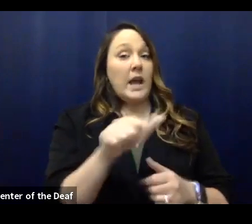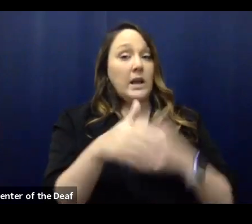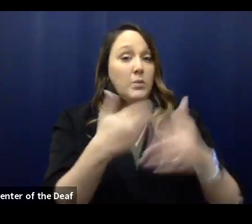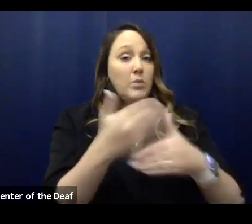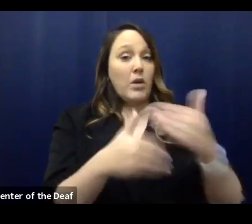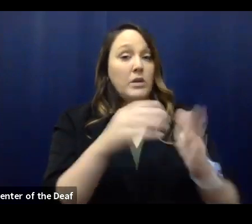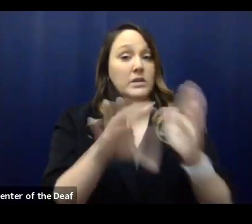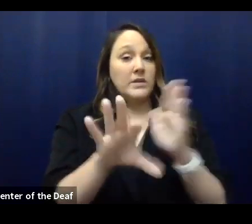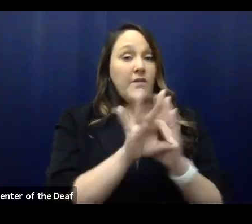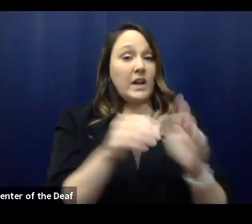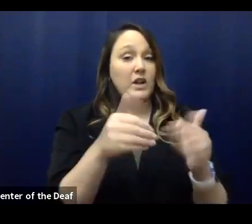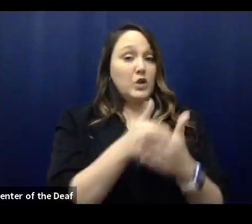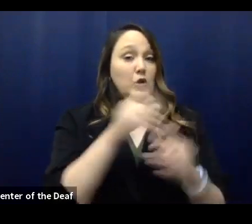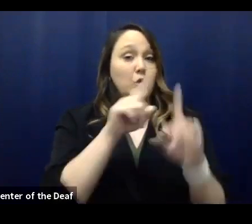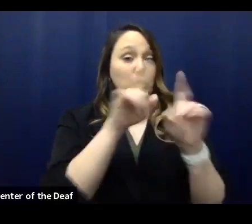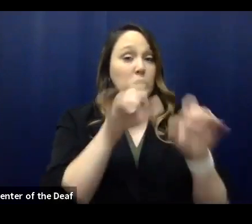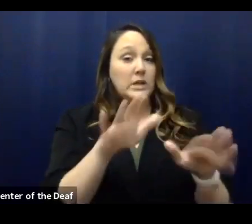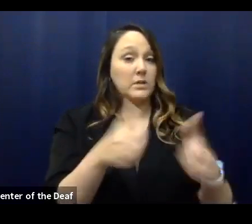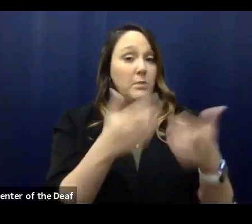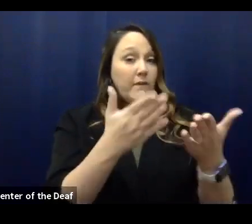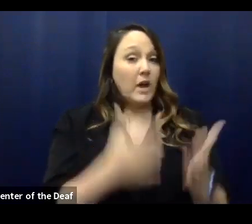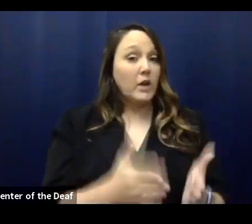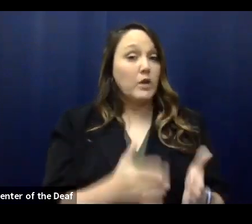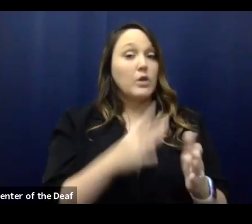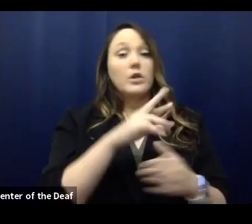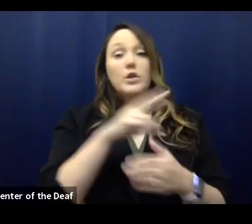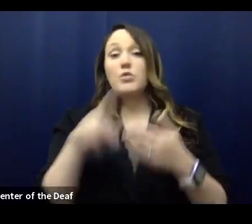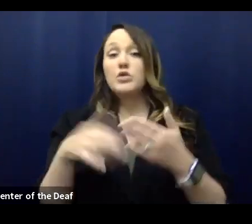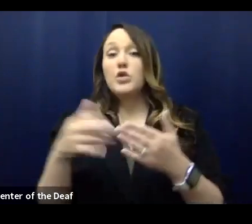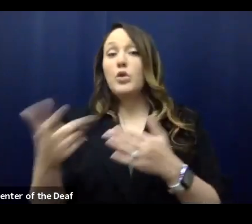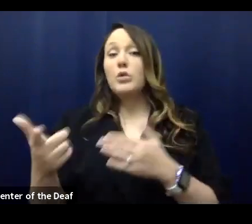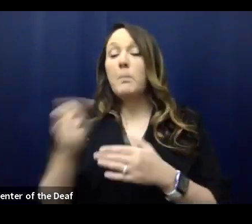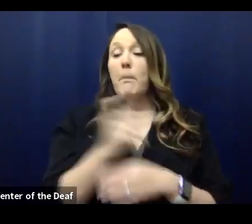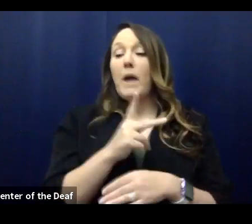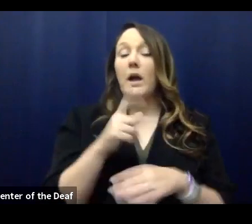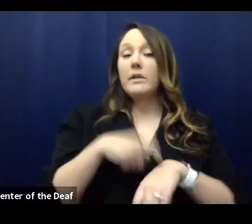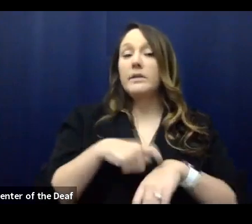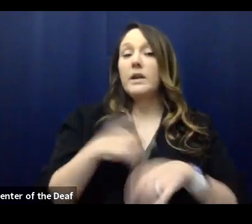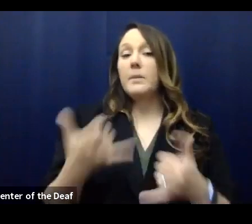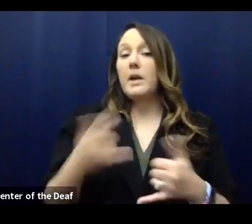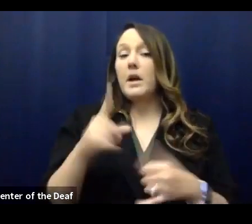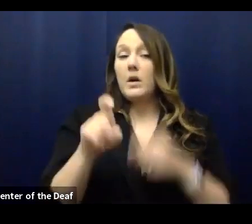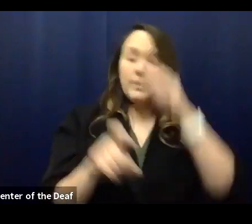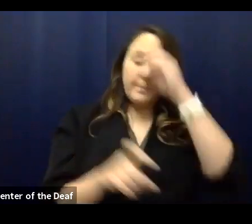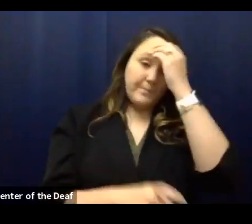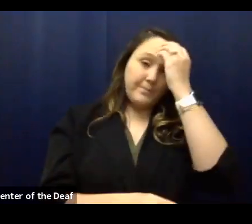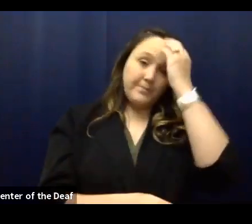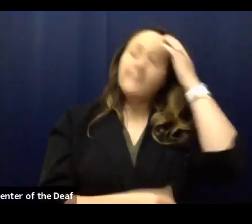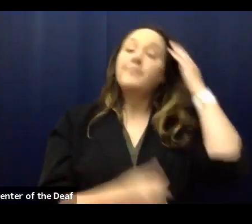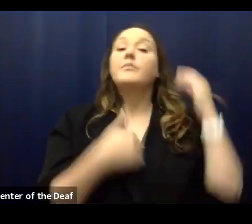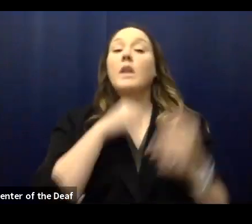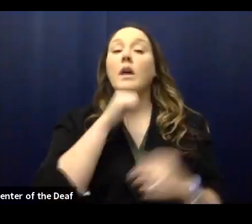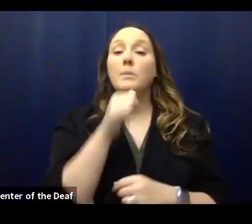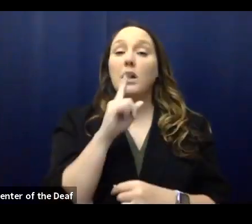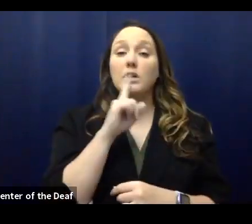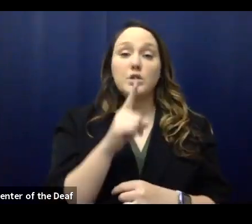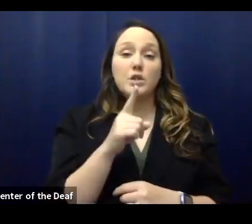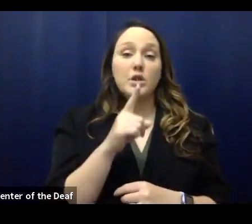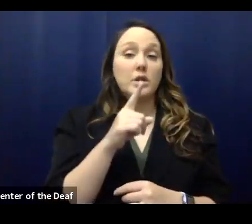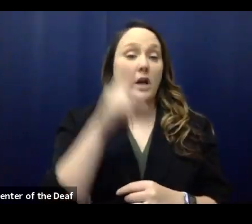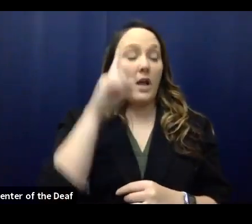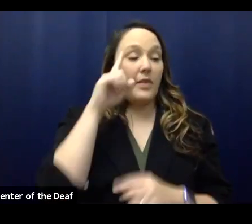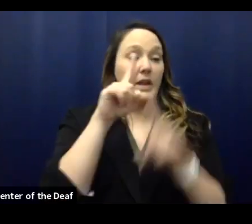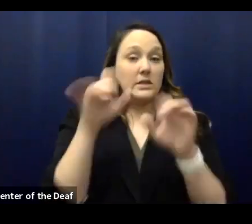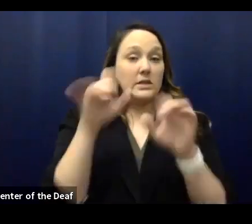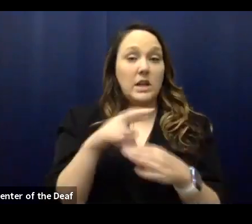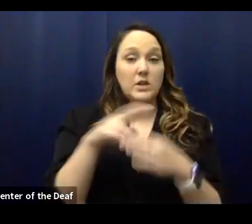a new testing provider? What's the test result turnaround time now? Um, I am not sure what I think the test result turnaround time